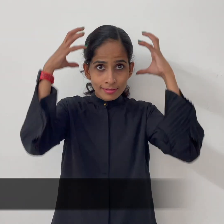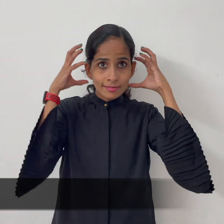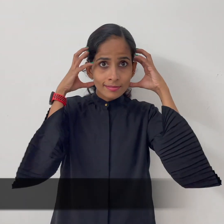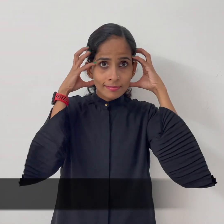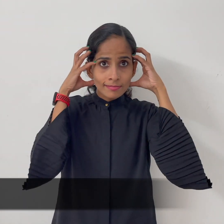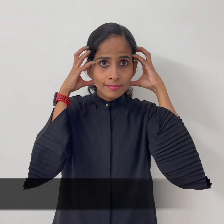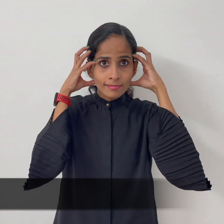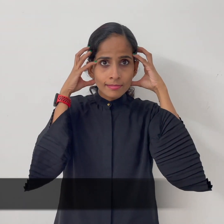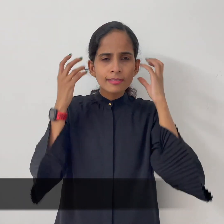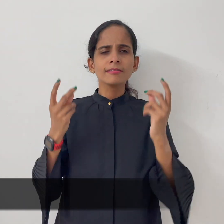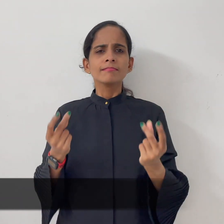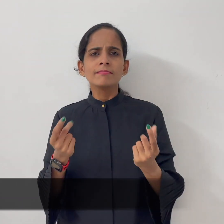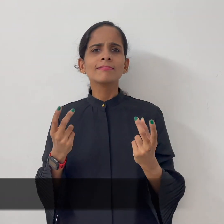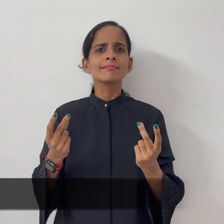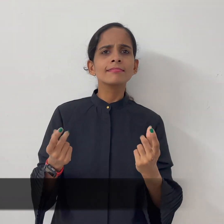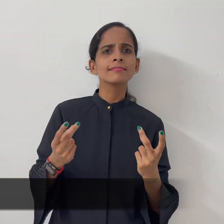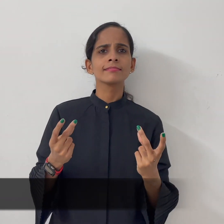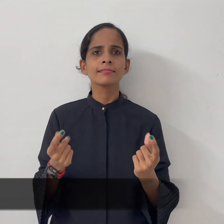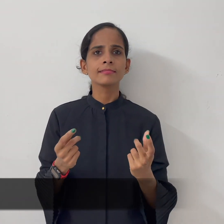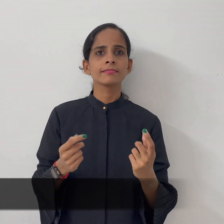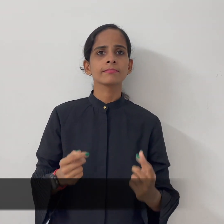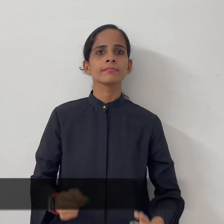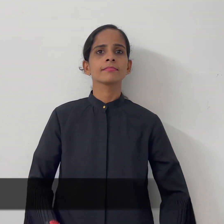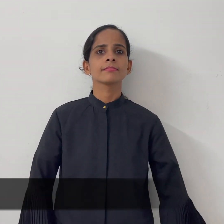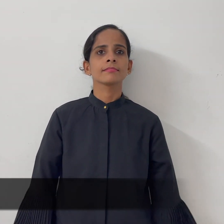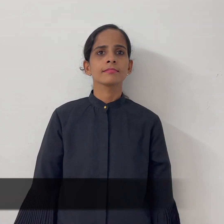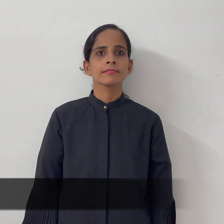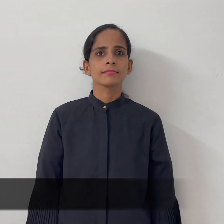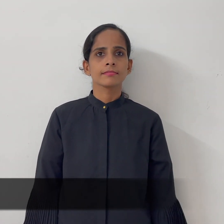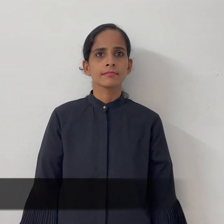headphones useful to listen to music